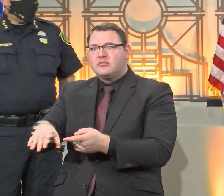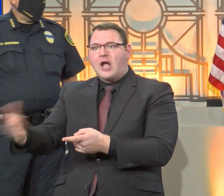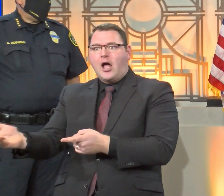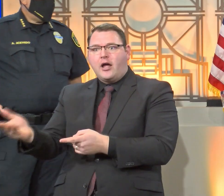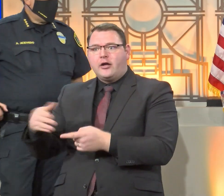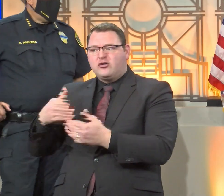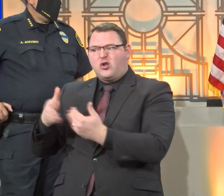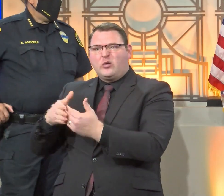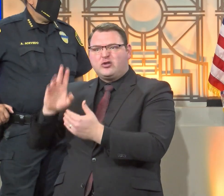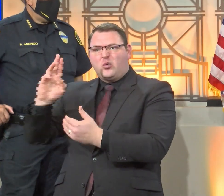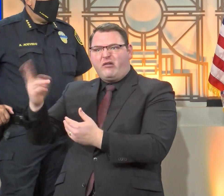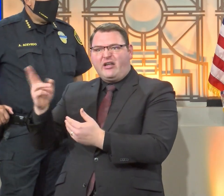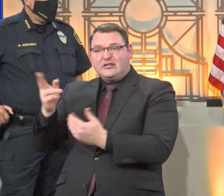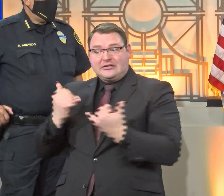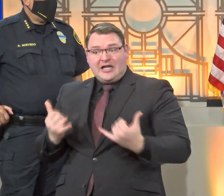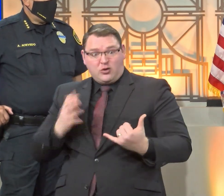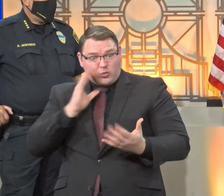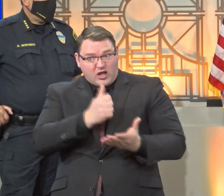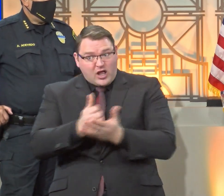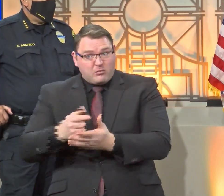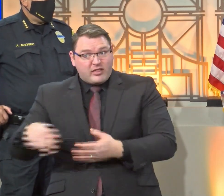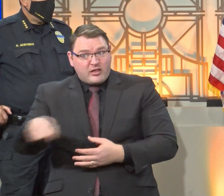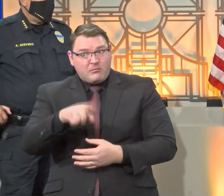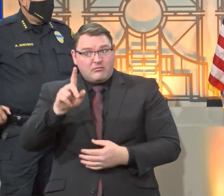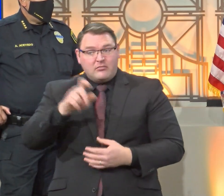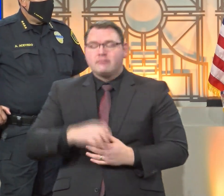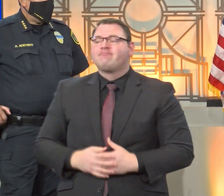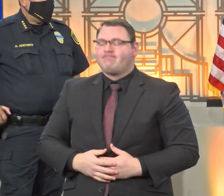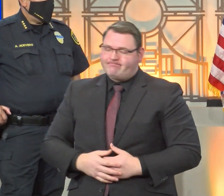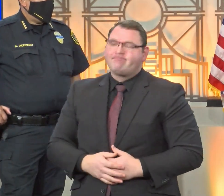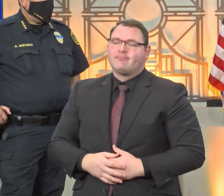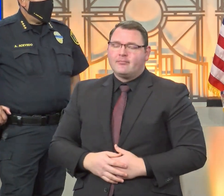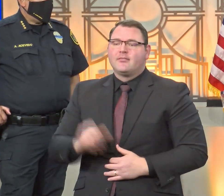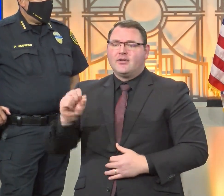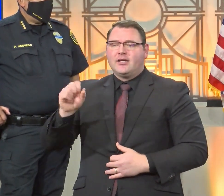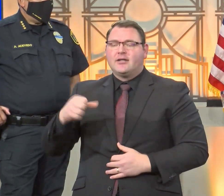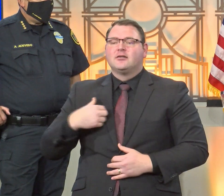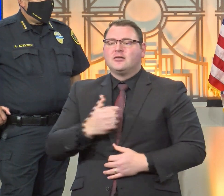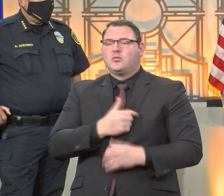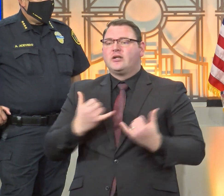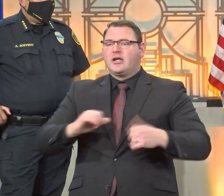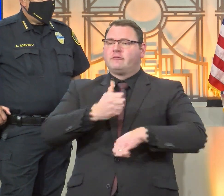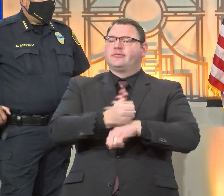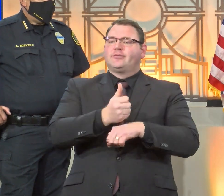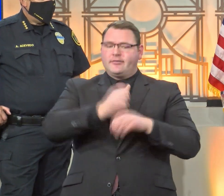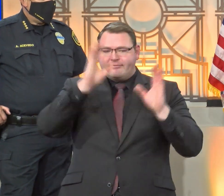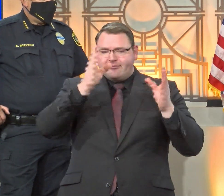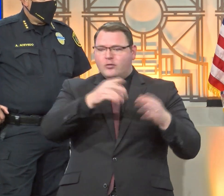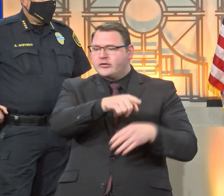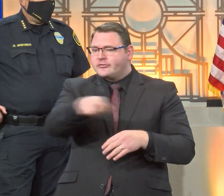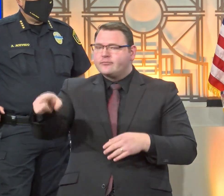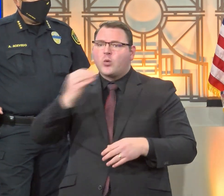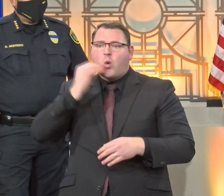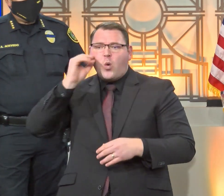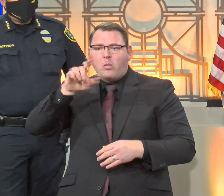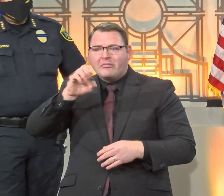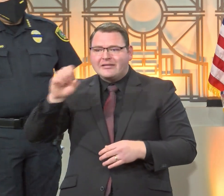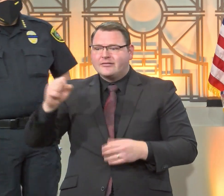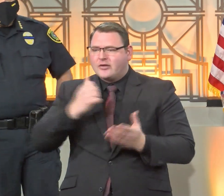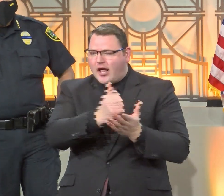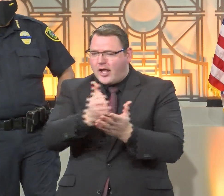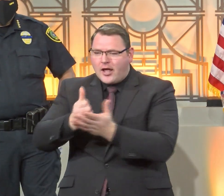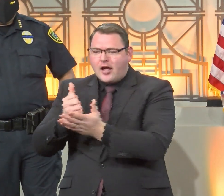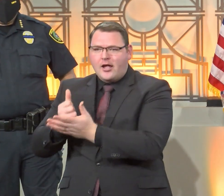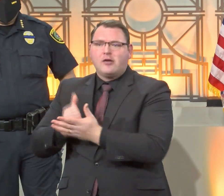We've got efforts that are going on directly now to address the needs of the homeless that are on our streets. Mark